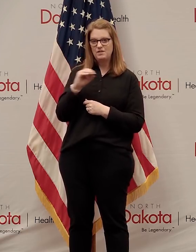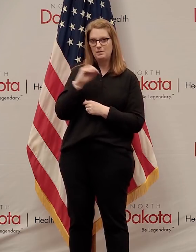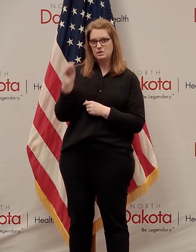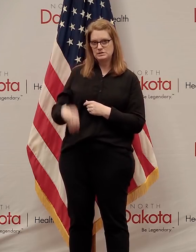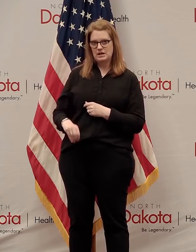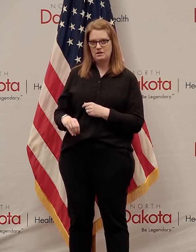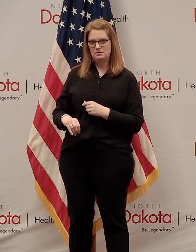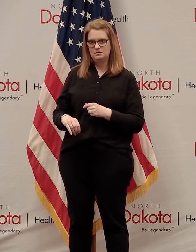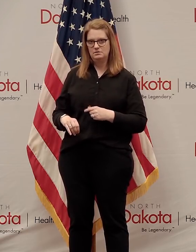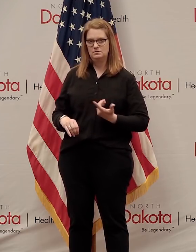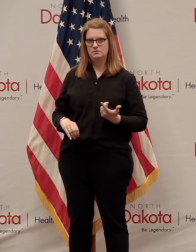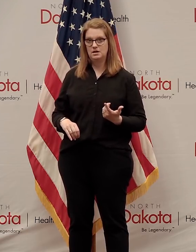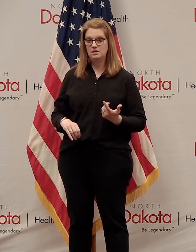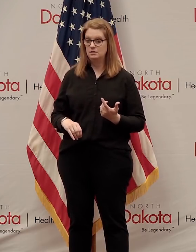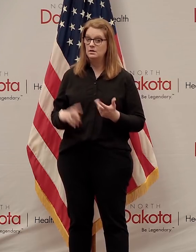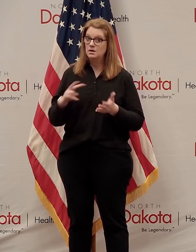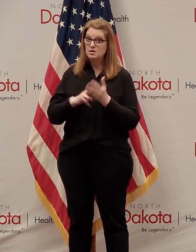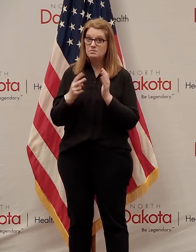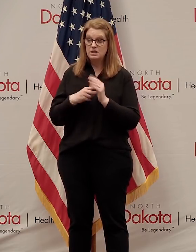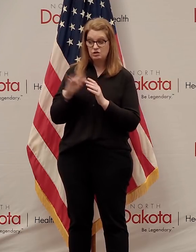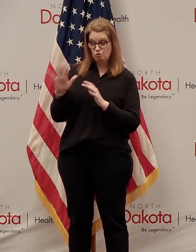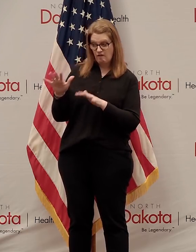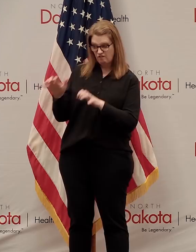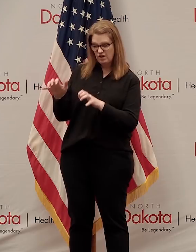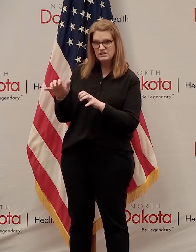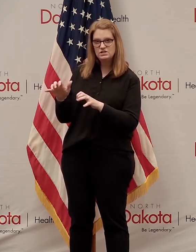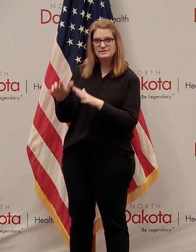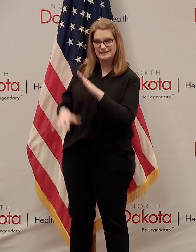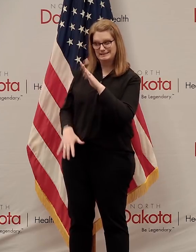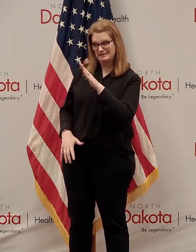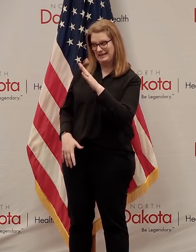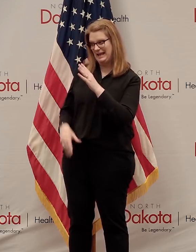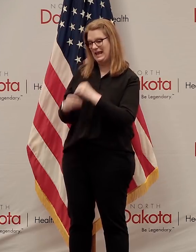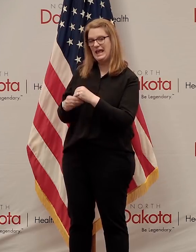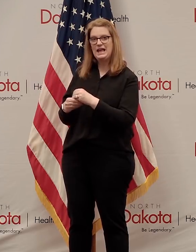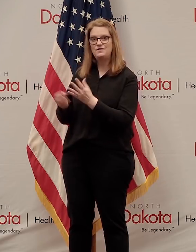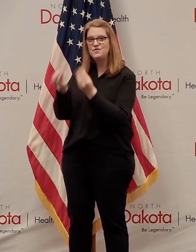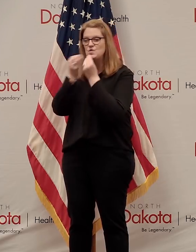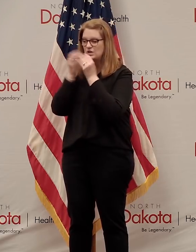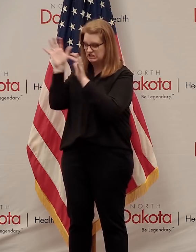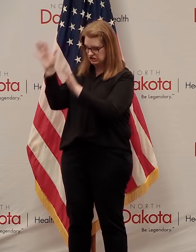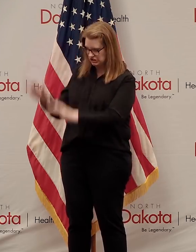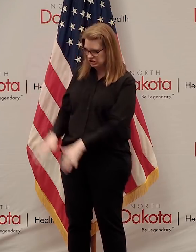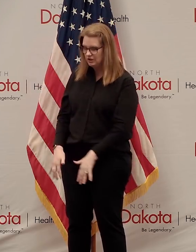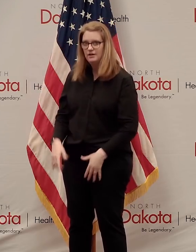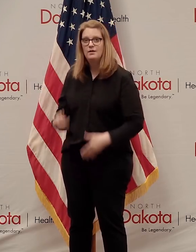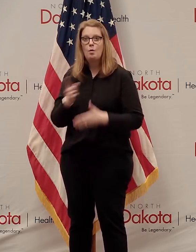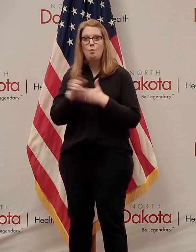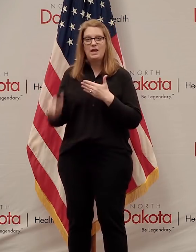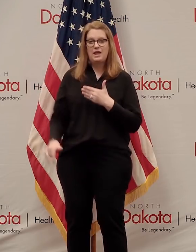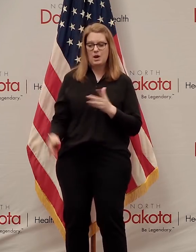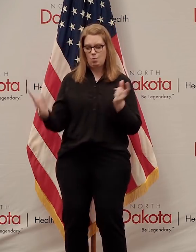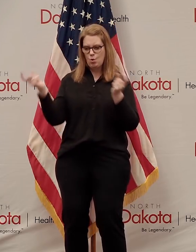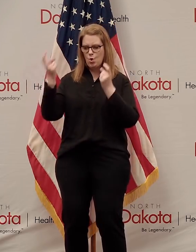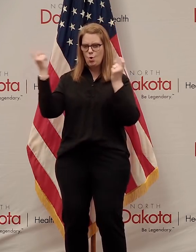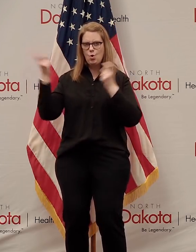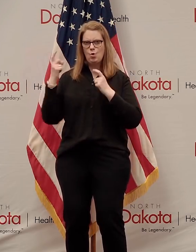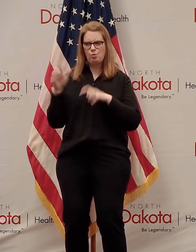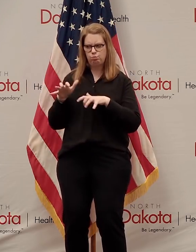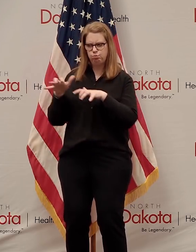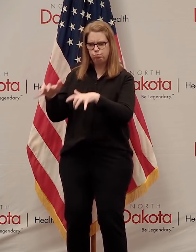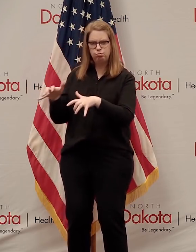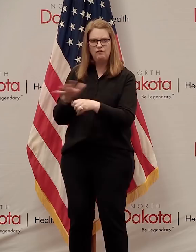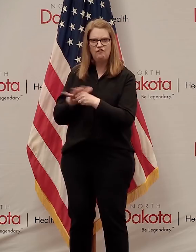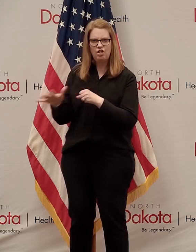I mean, I wouldn't load up your freezers with food to, you know, have a blowout, you know, opening weekend. I would think more that it's going to be a